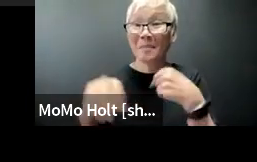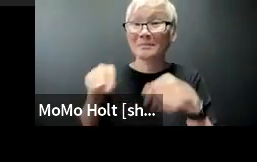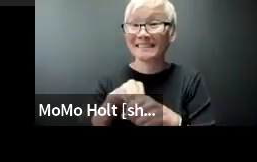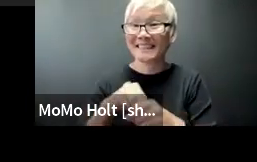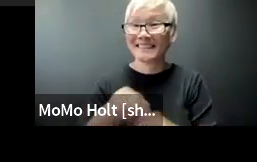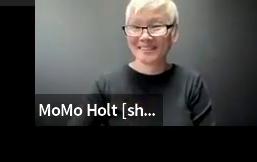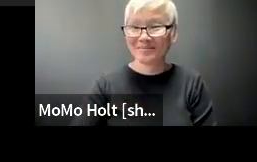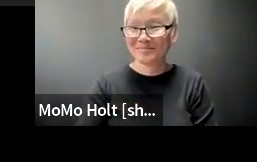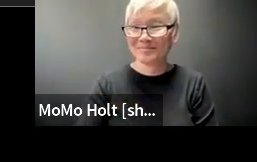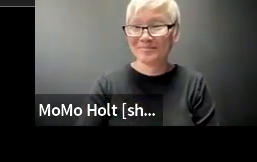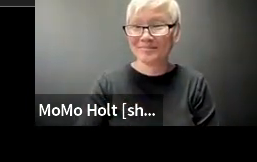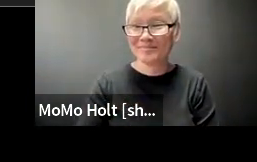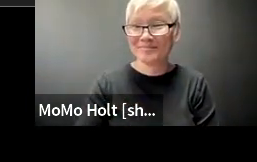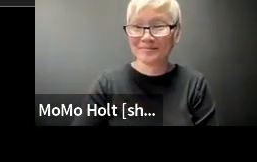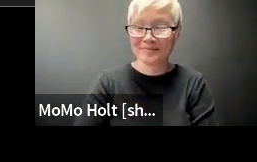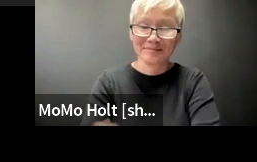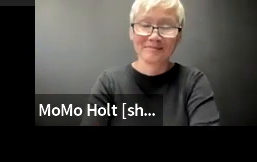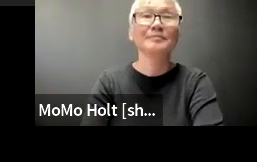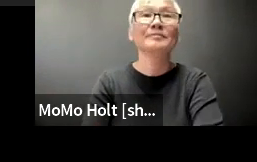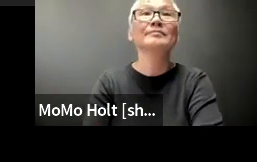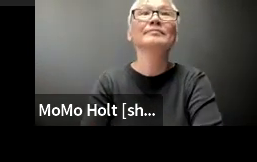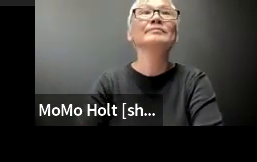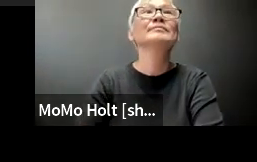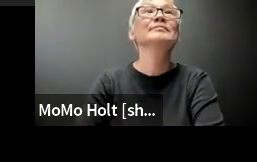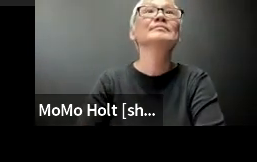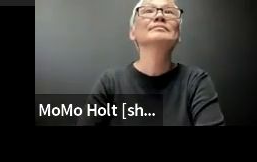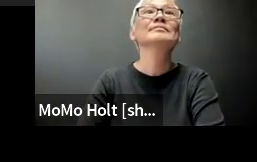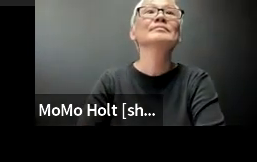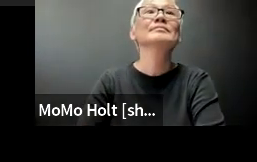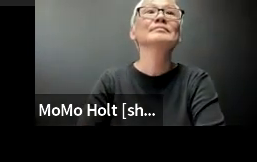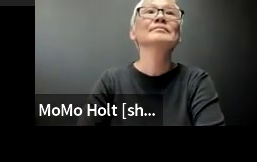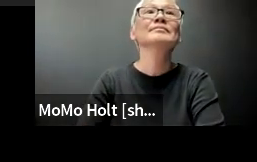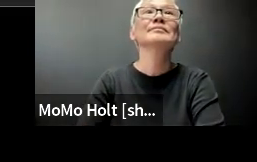That's where the UX slash UI design comes to play.